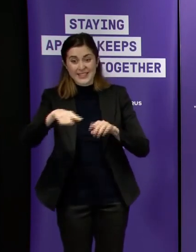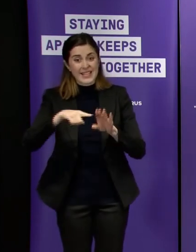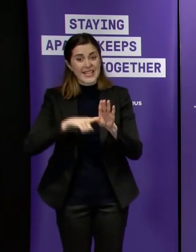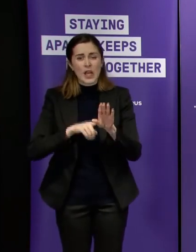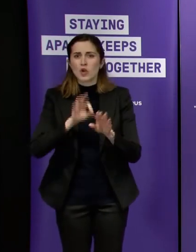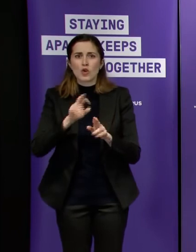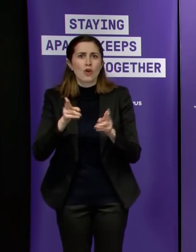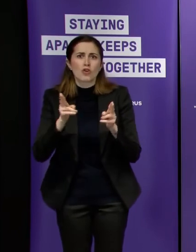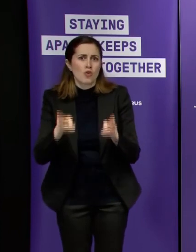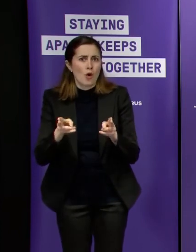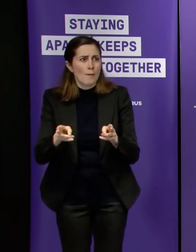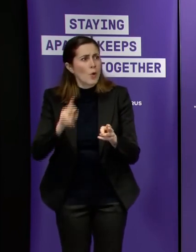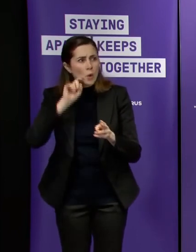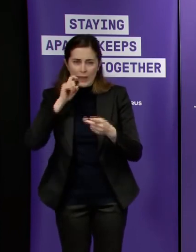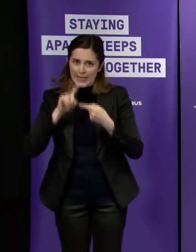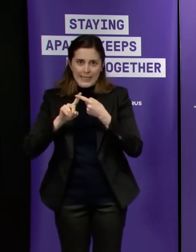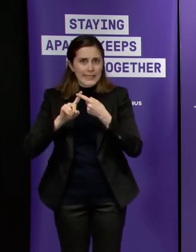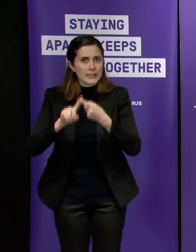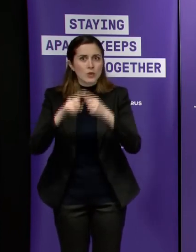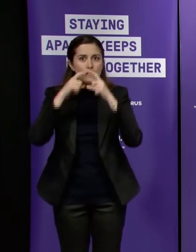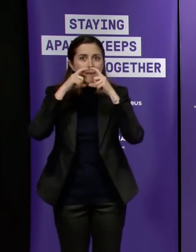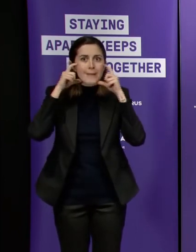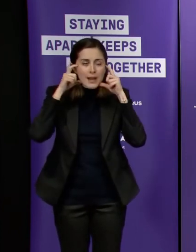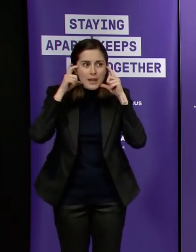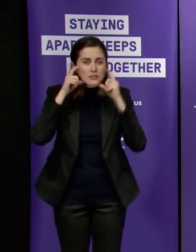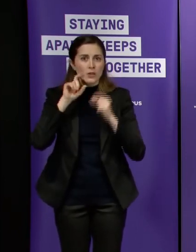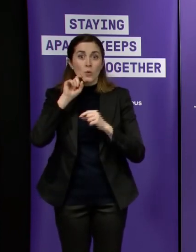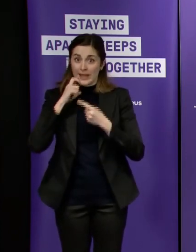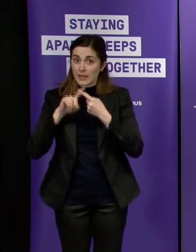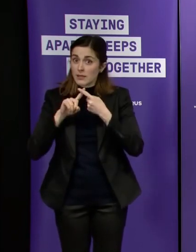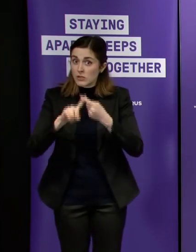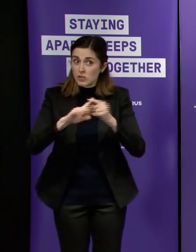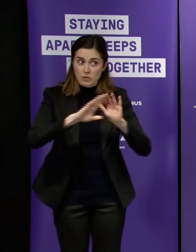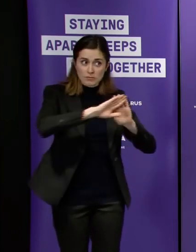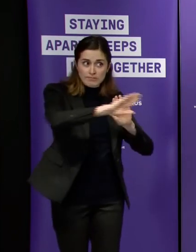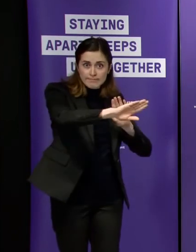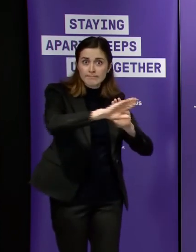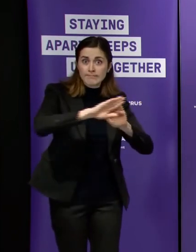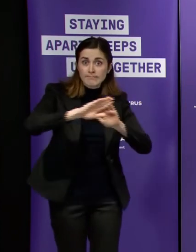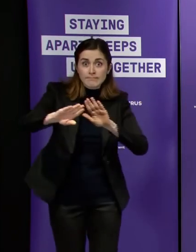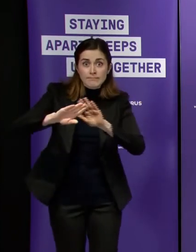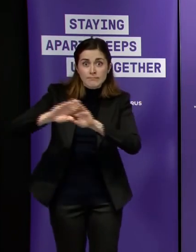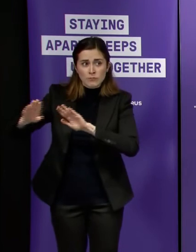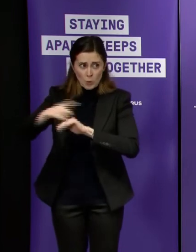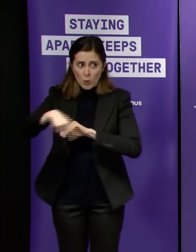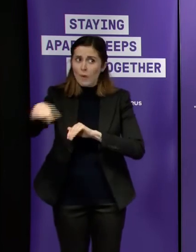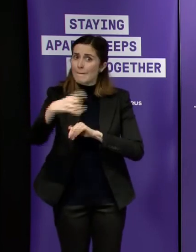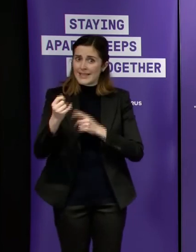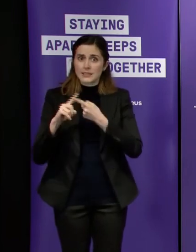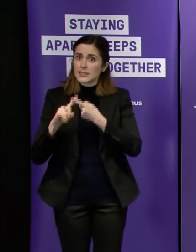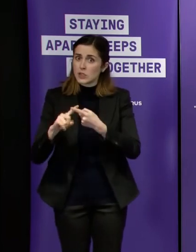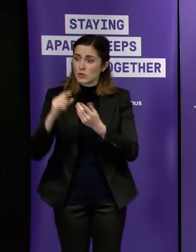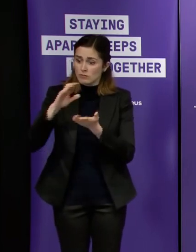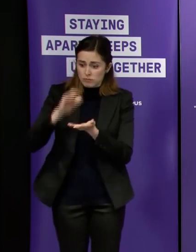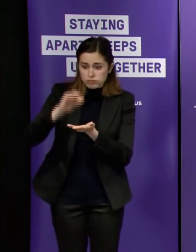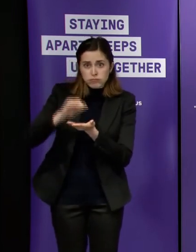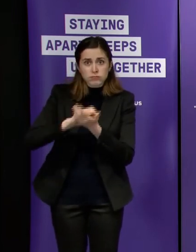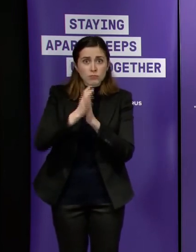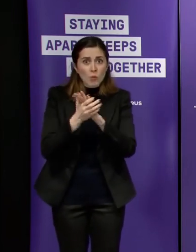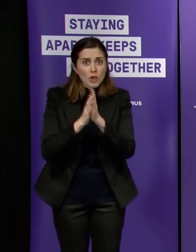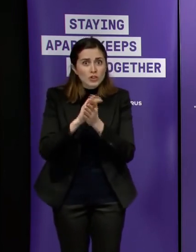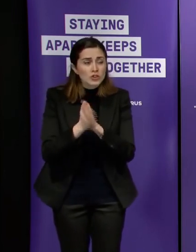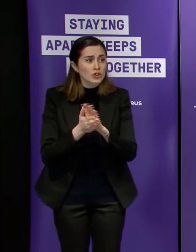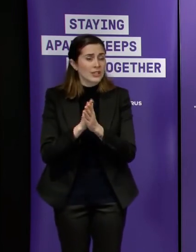whether it be wearing masks keeping our distance being so focused on hand hygiene and these sorts of things not necessarily